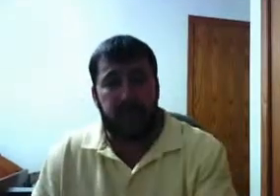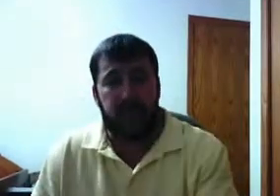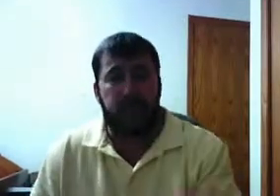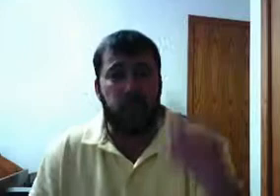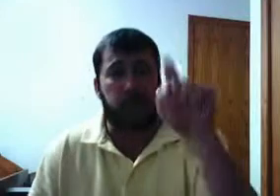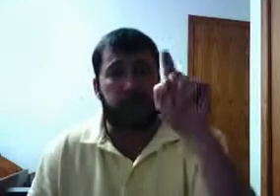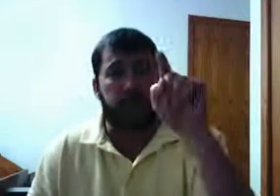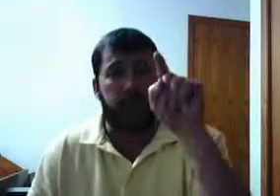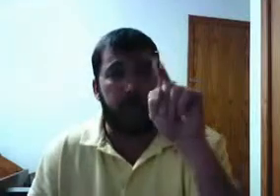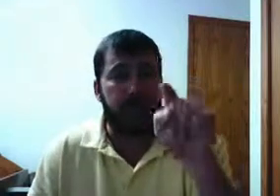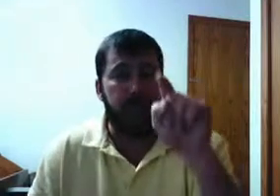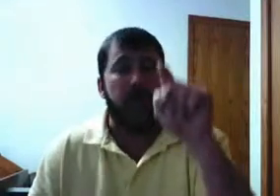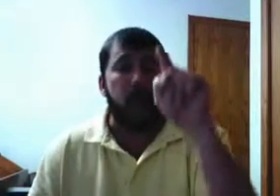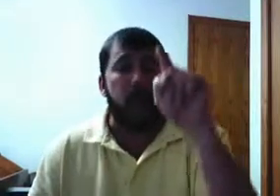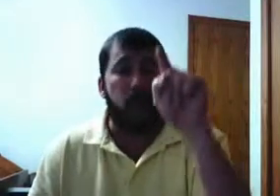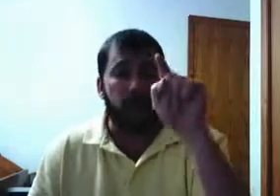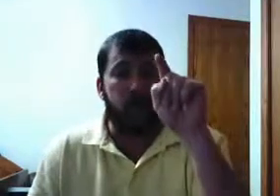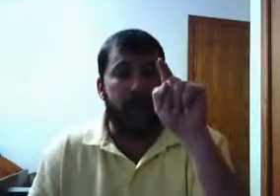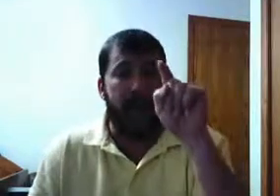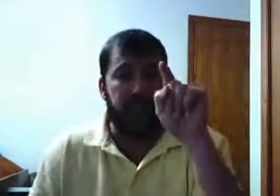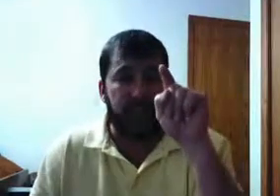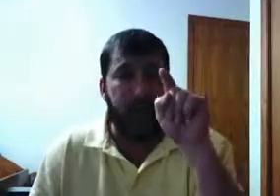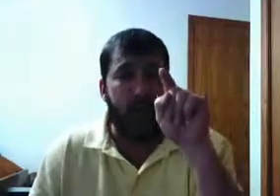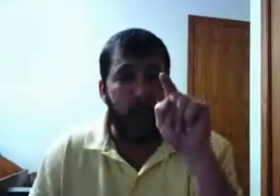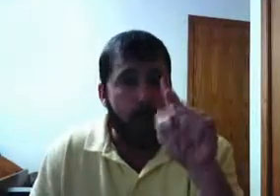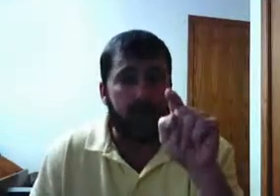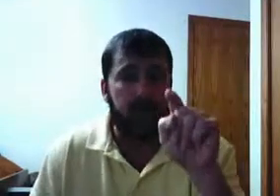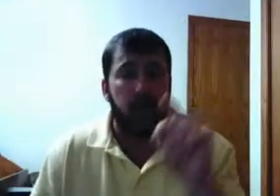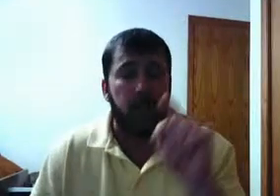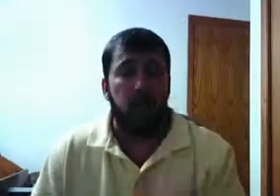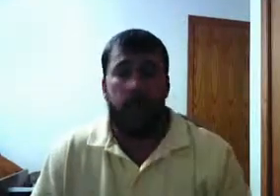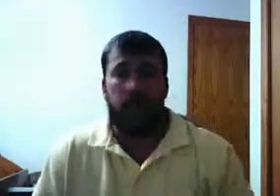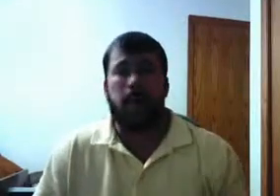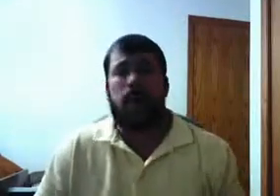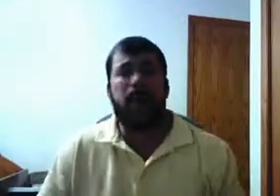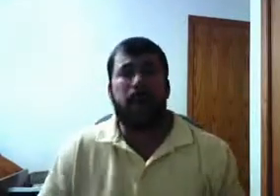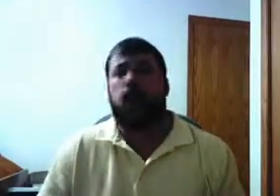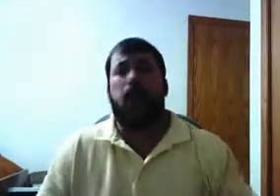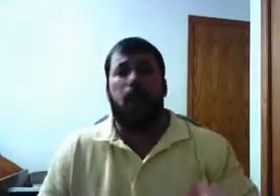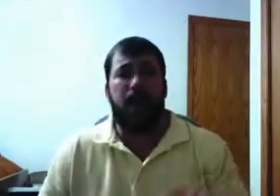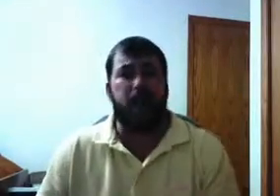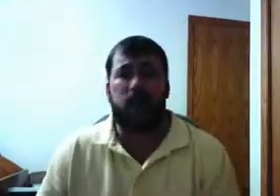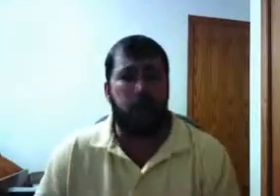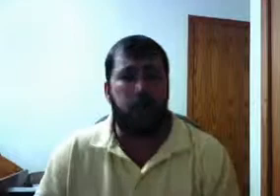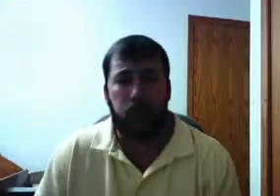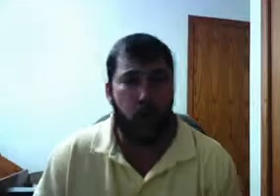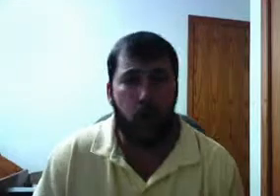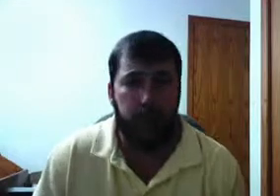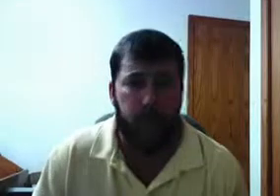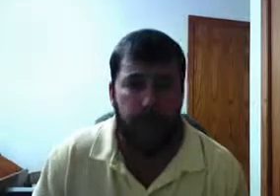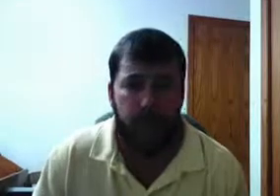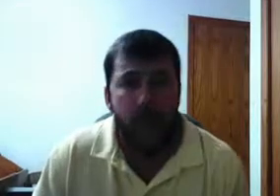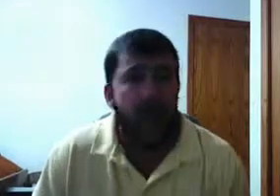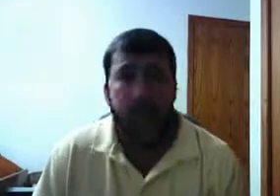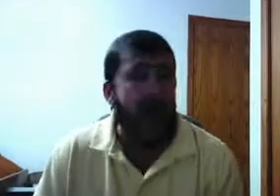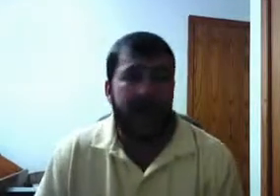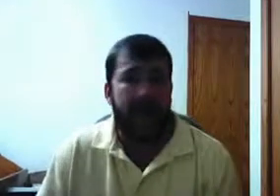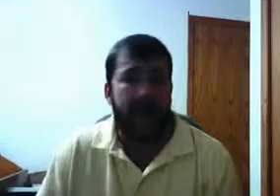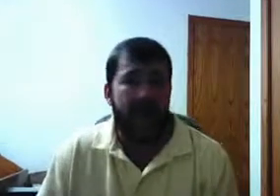you're nothing but a puppet. You're going to do what I say, Barack, you illegal alien, we're going to let you control this country, by name and by